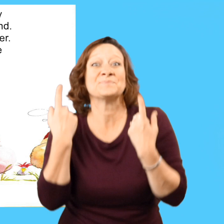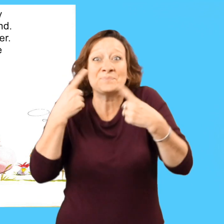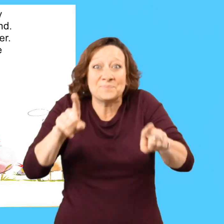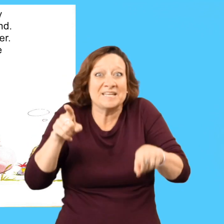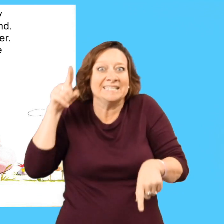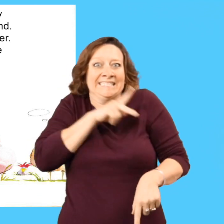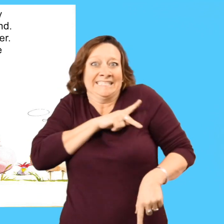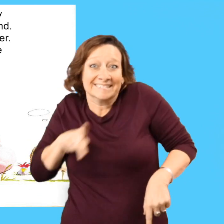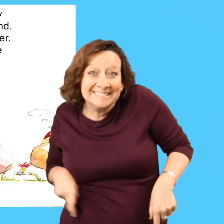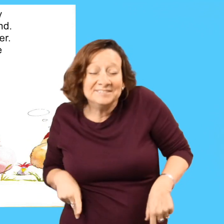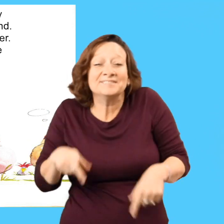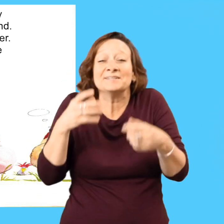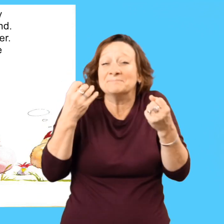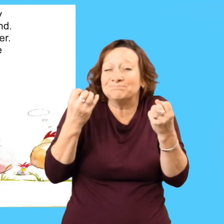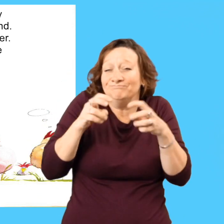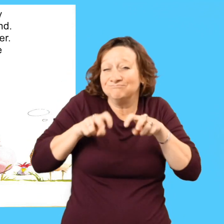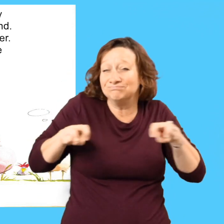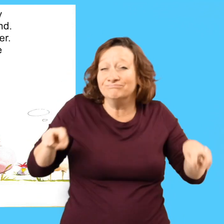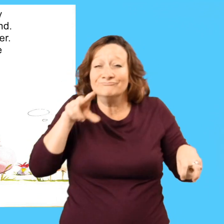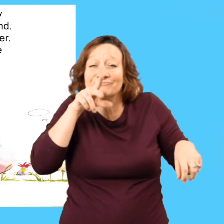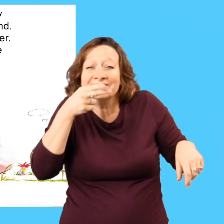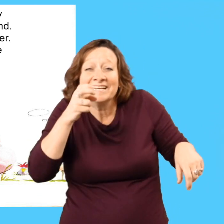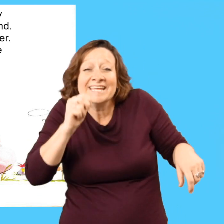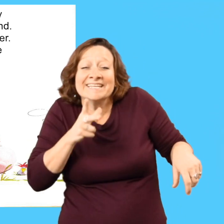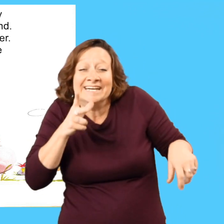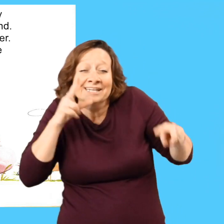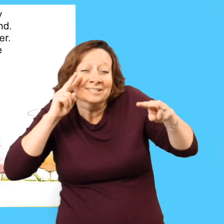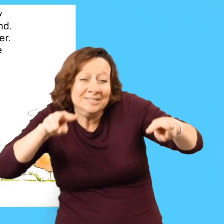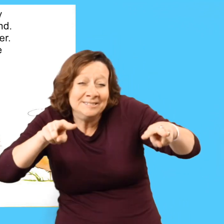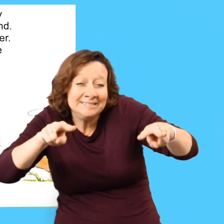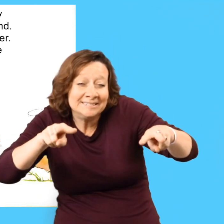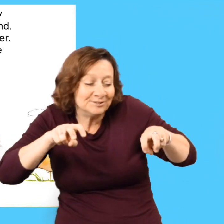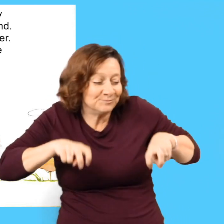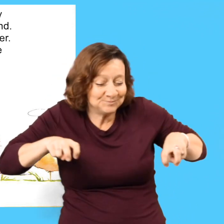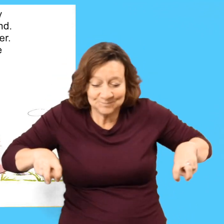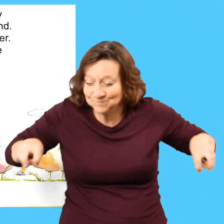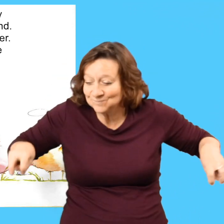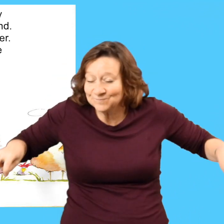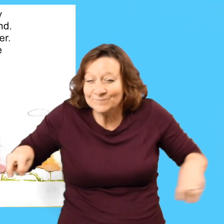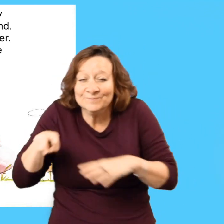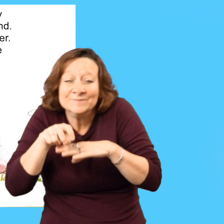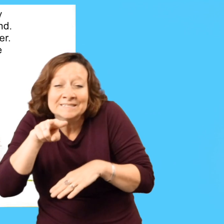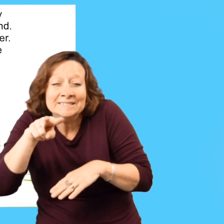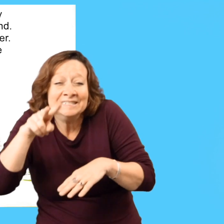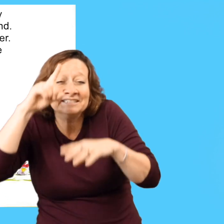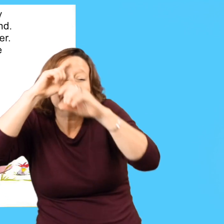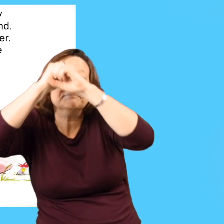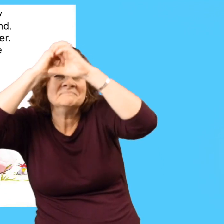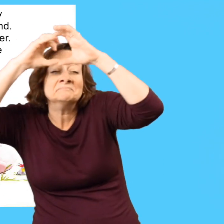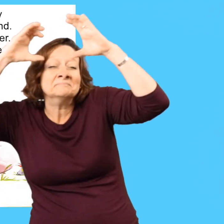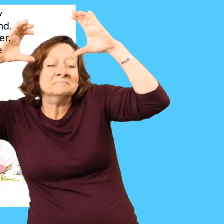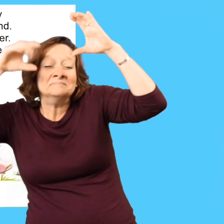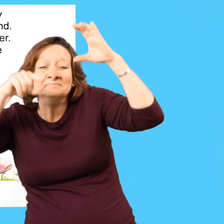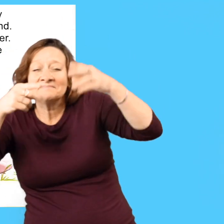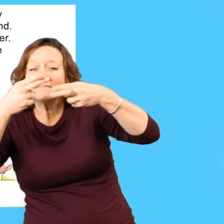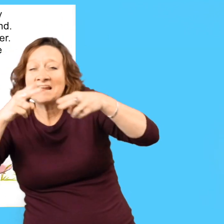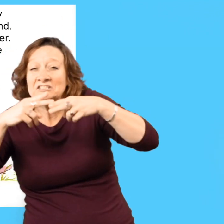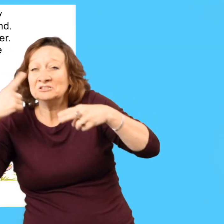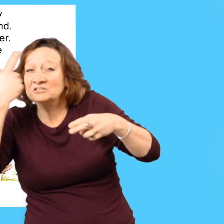The king and all the hens looked to Plumie. One hen imagined Plumie's